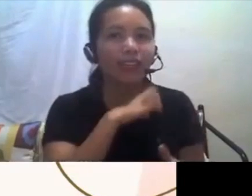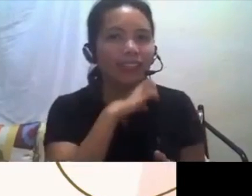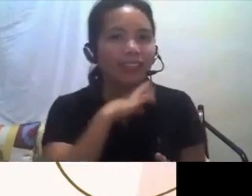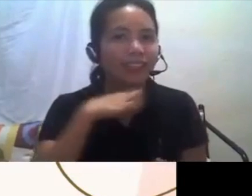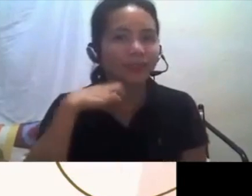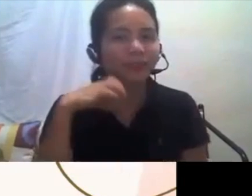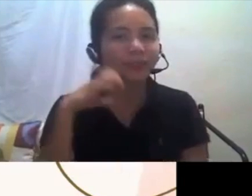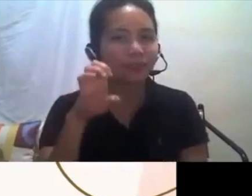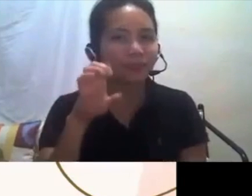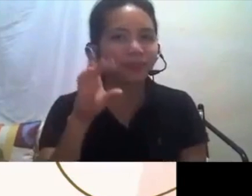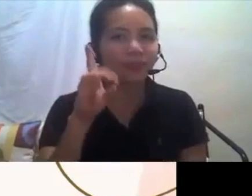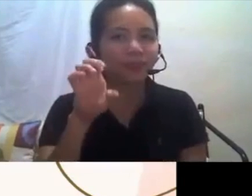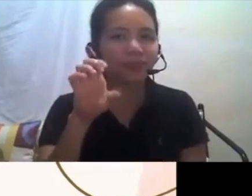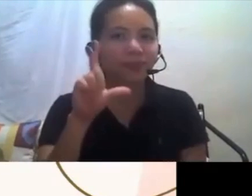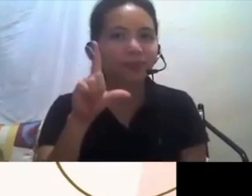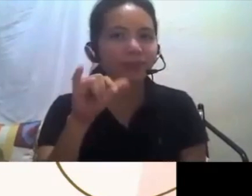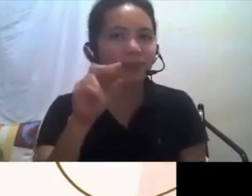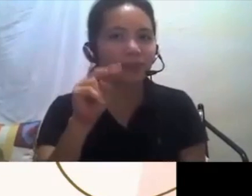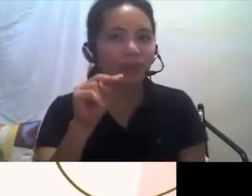Edilin.